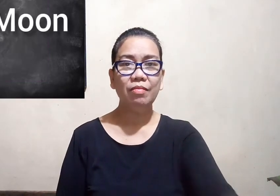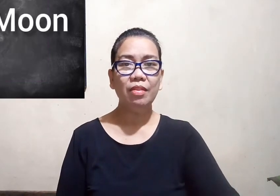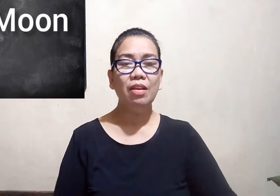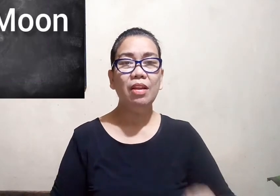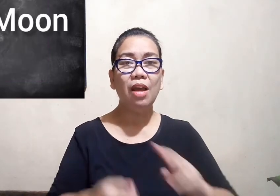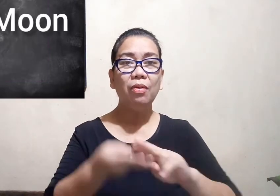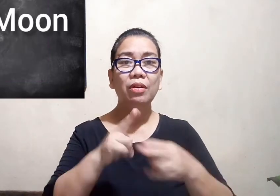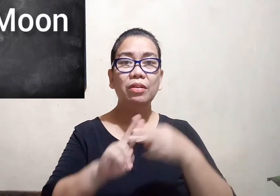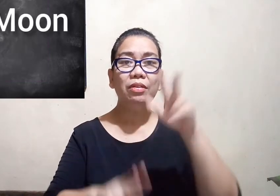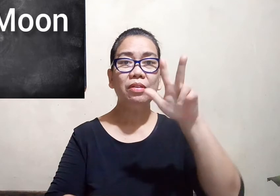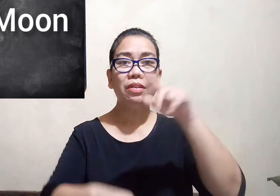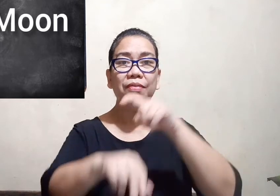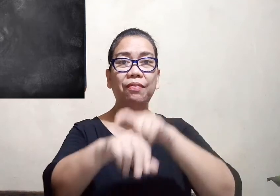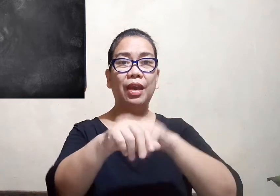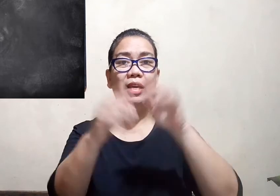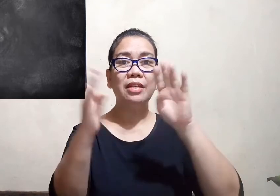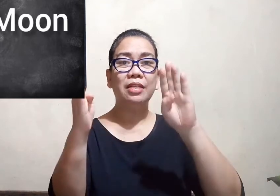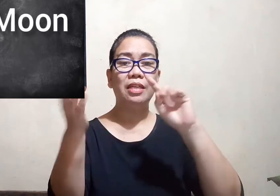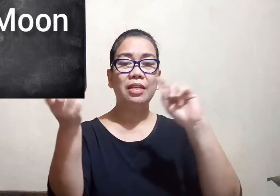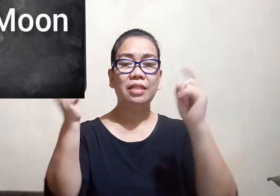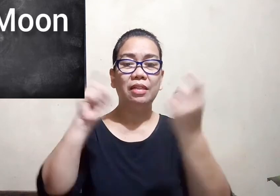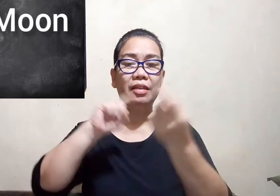now the third phase is the